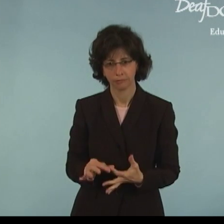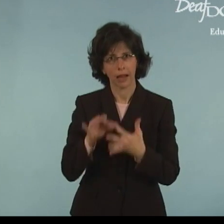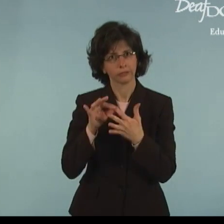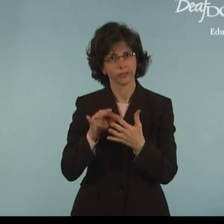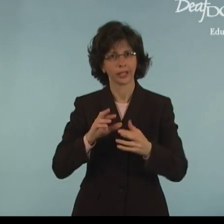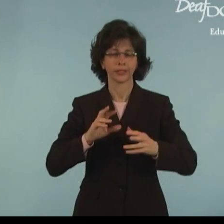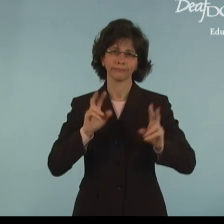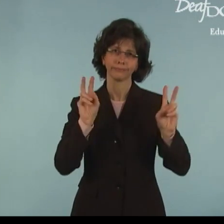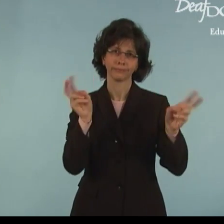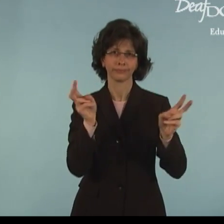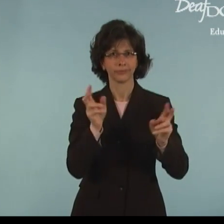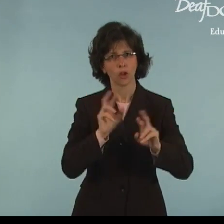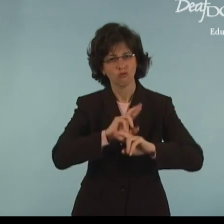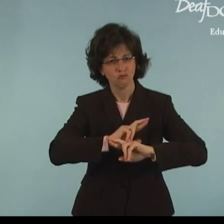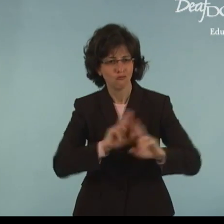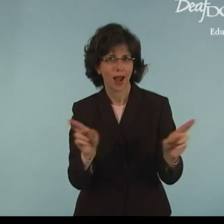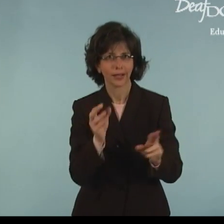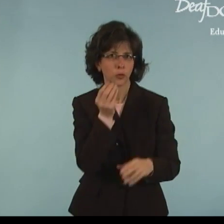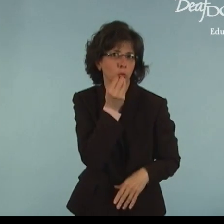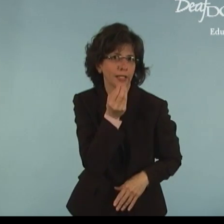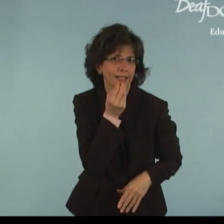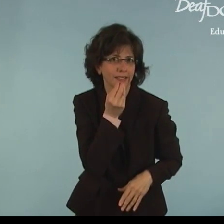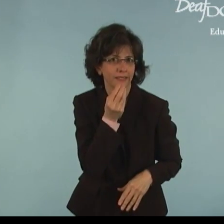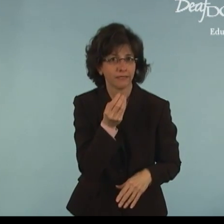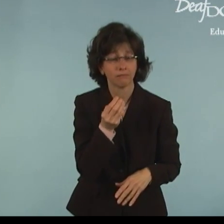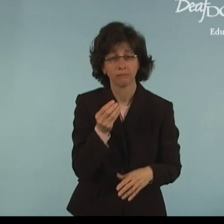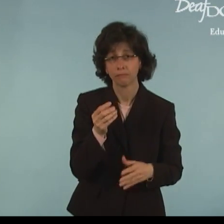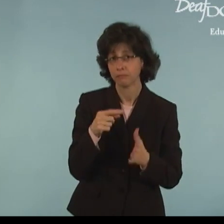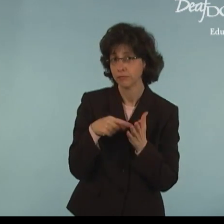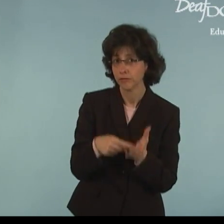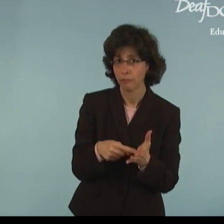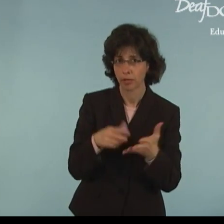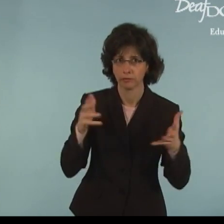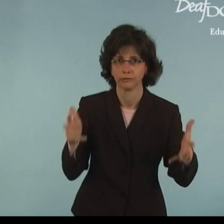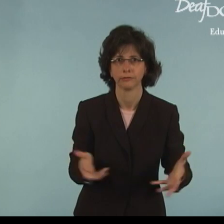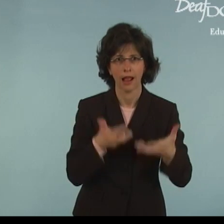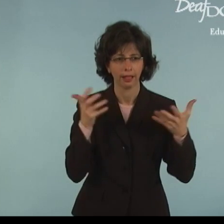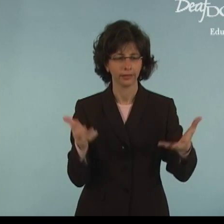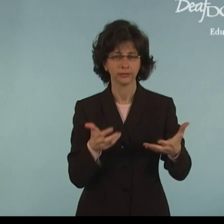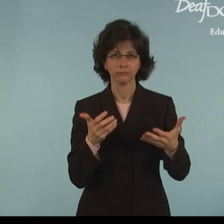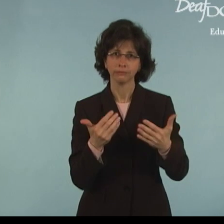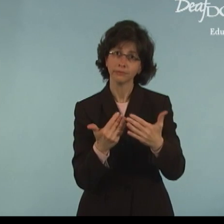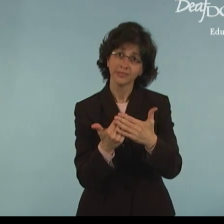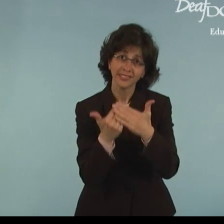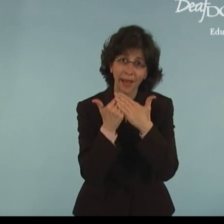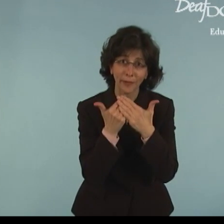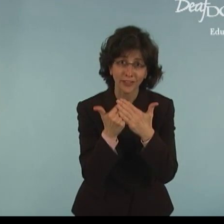food, especially ready to eat, foods like salads and sandwiches.